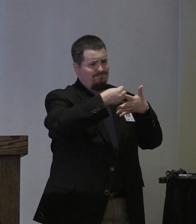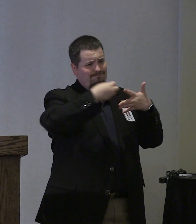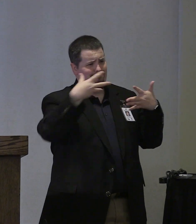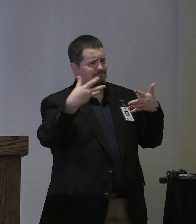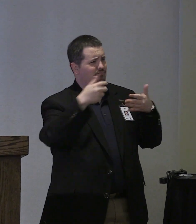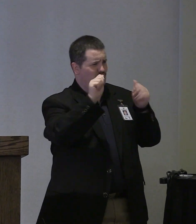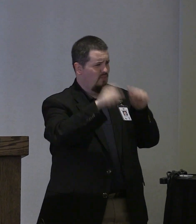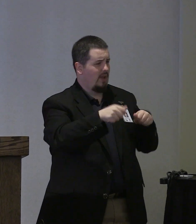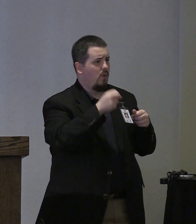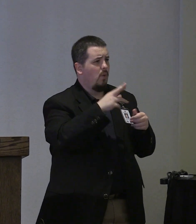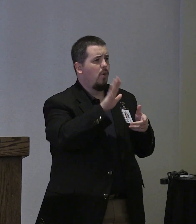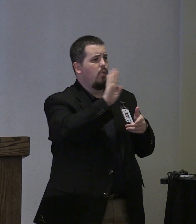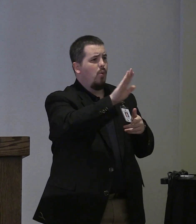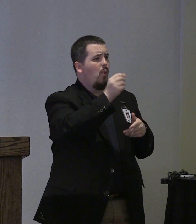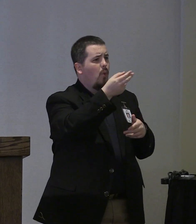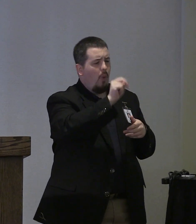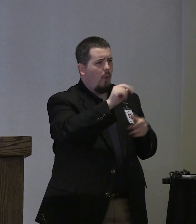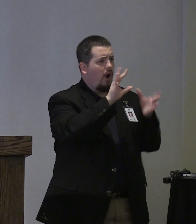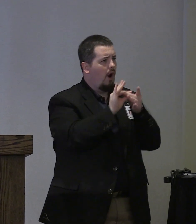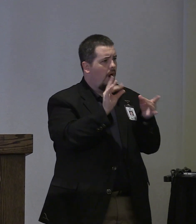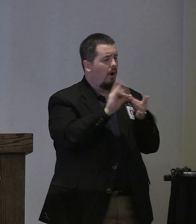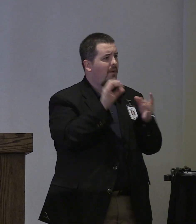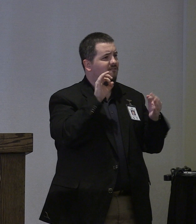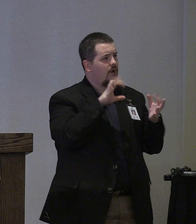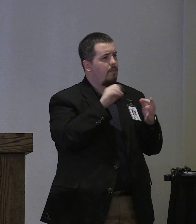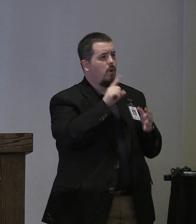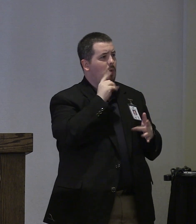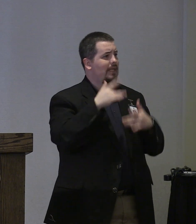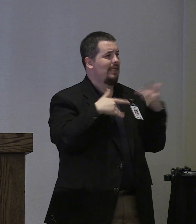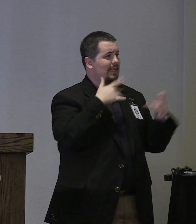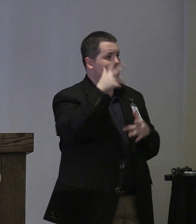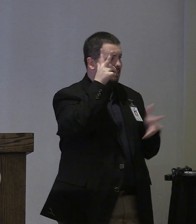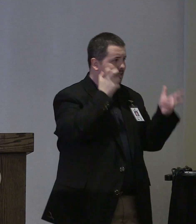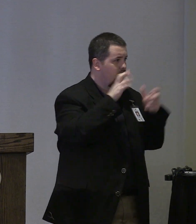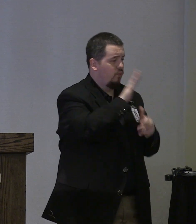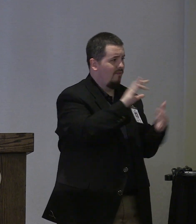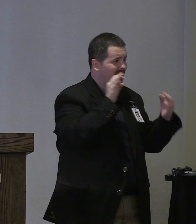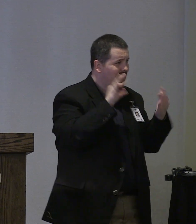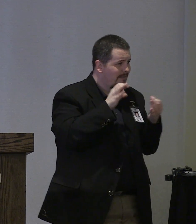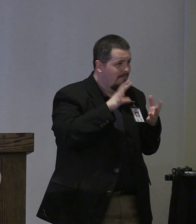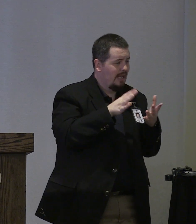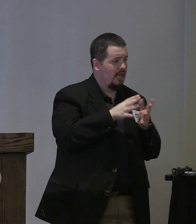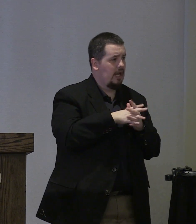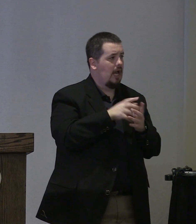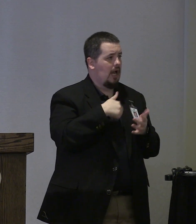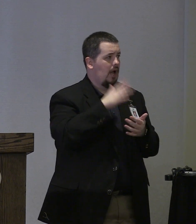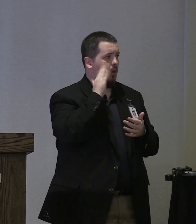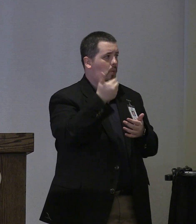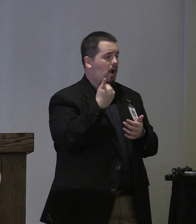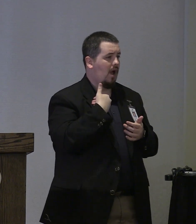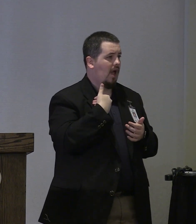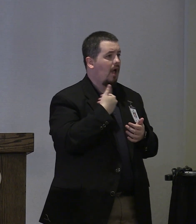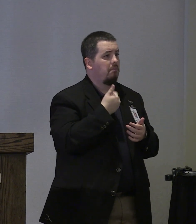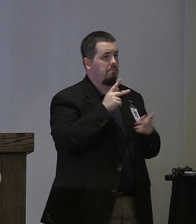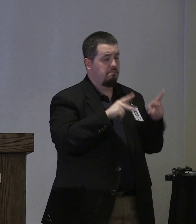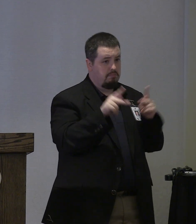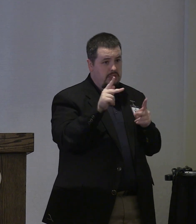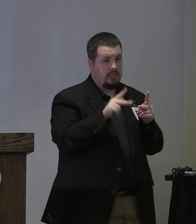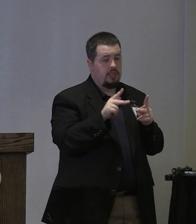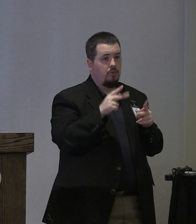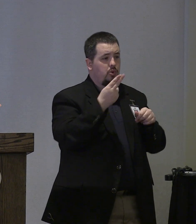or bring your own comment and input we are really excited to hear it i will have folks